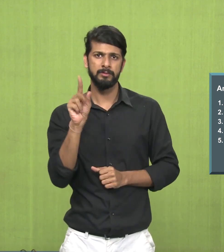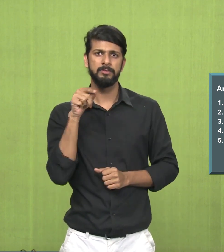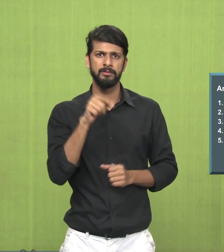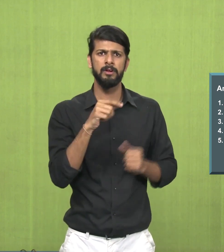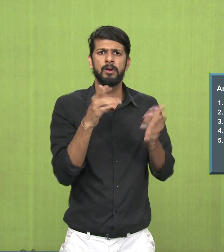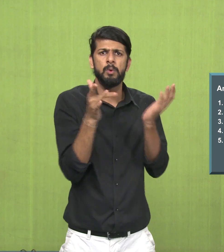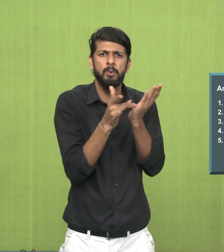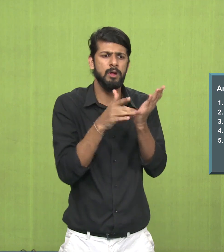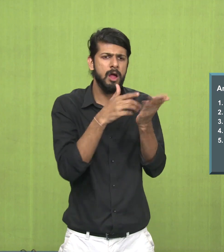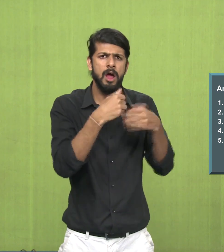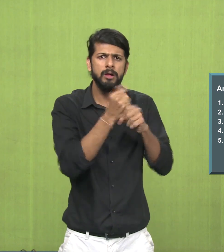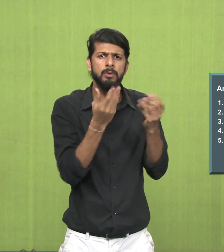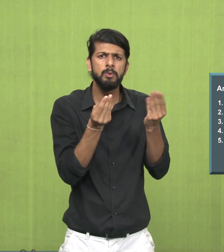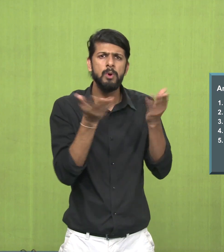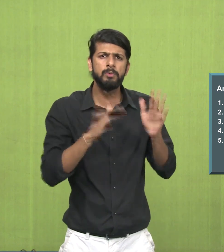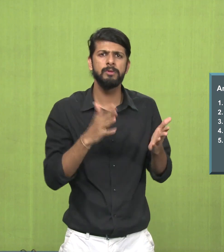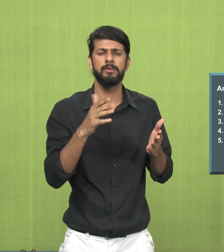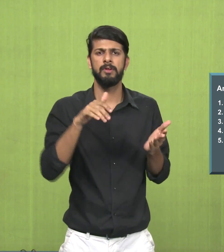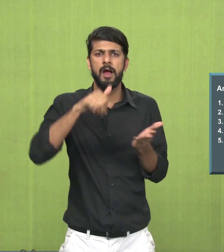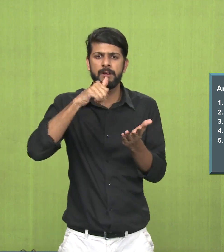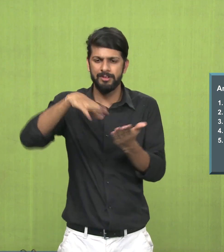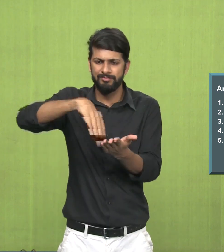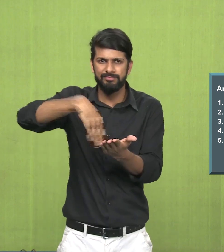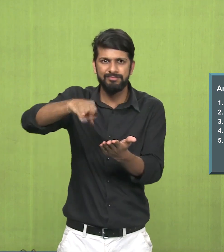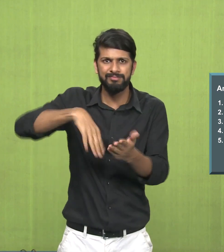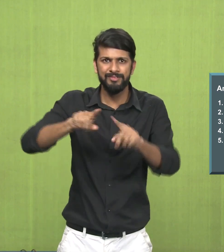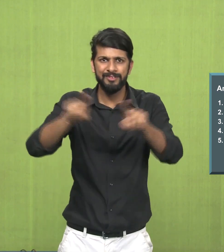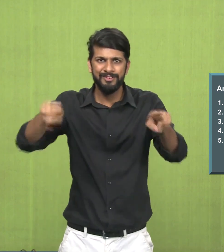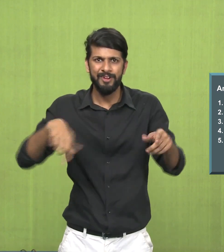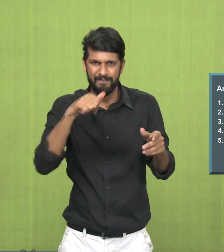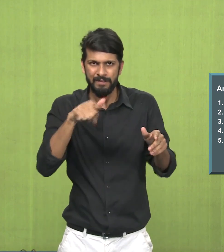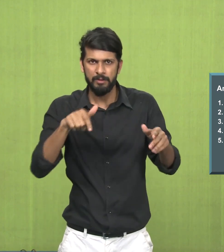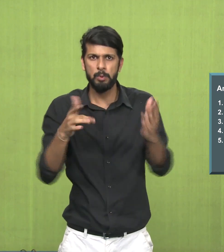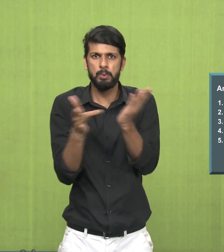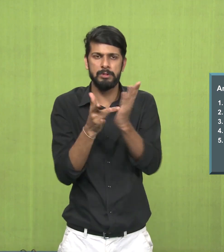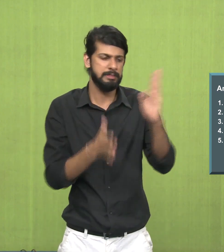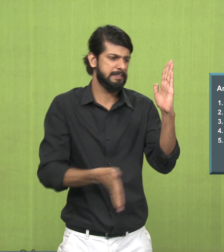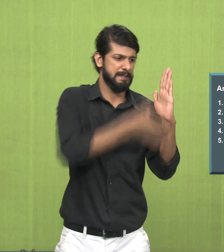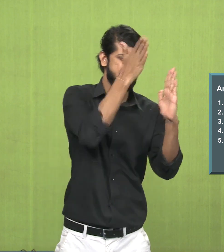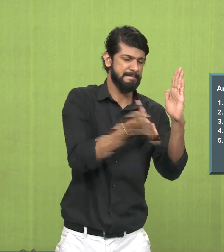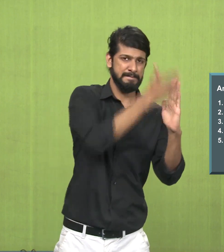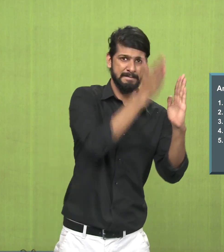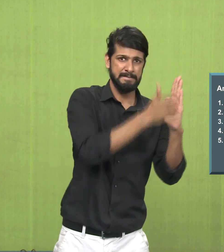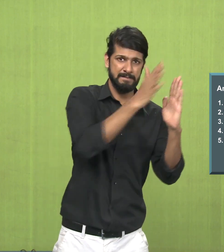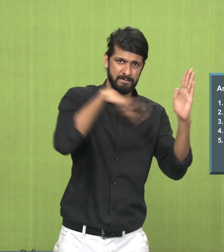Answer number 2, the medium and technique is wash and tempera